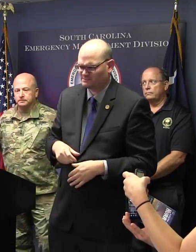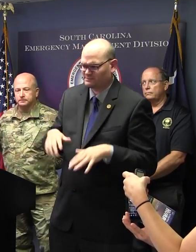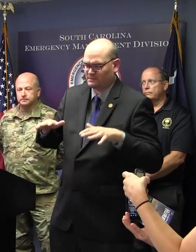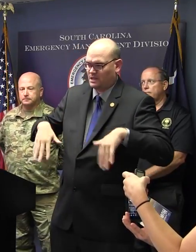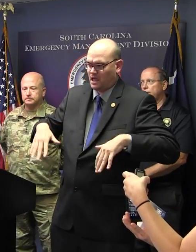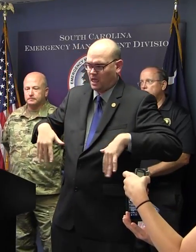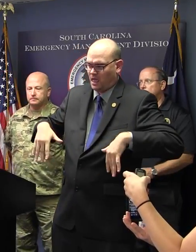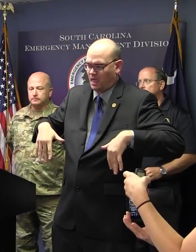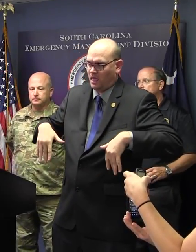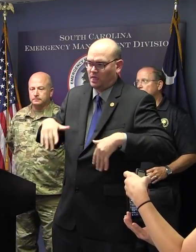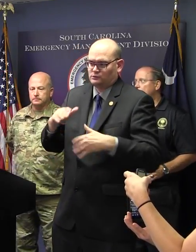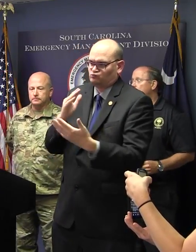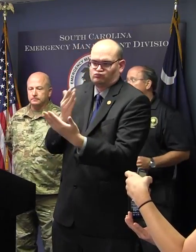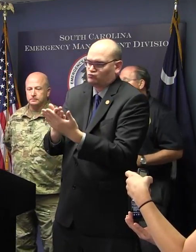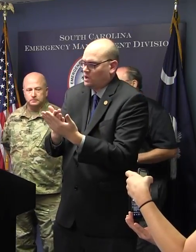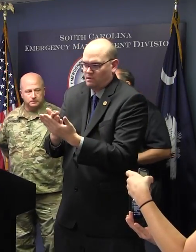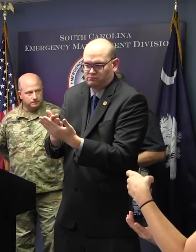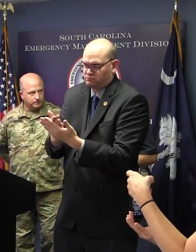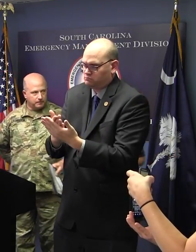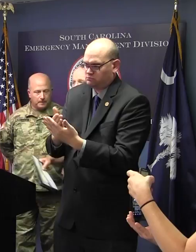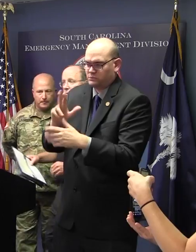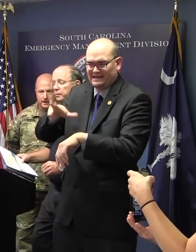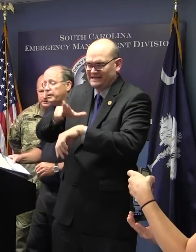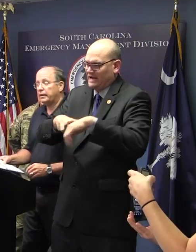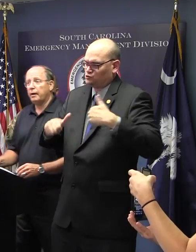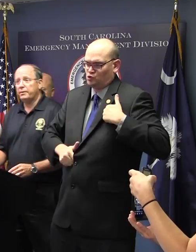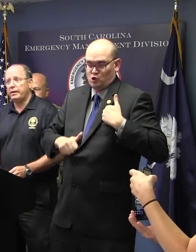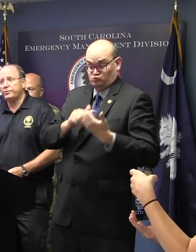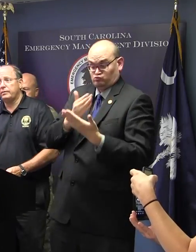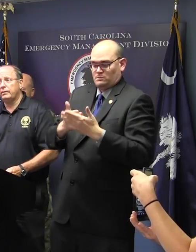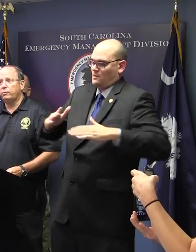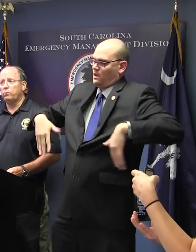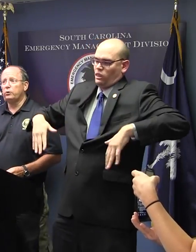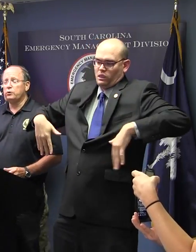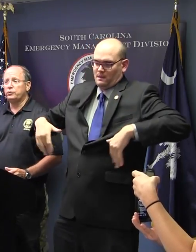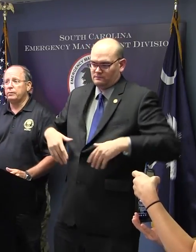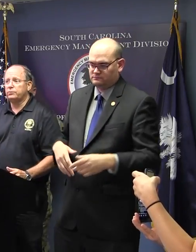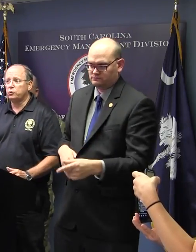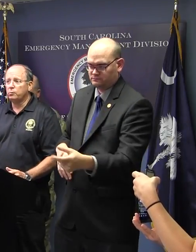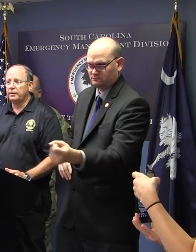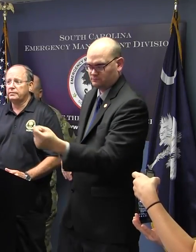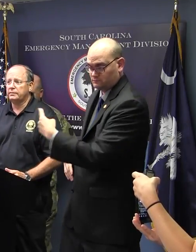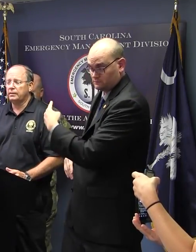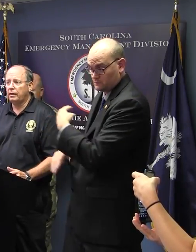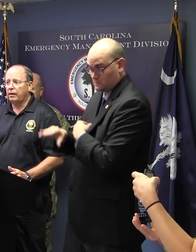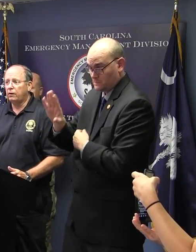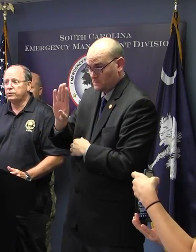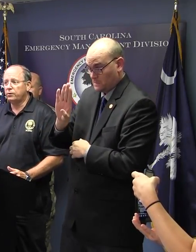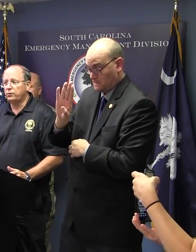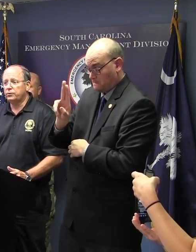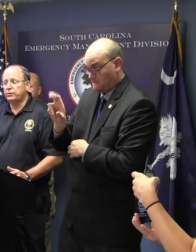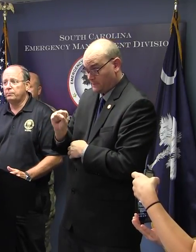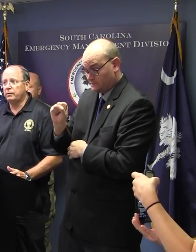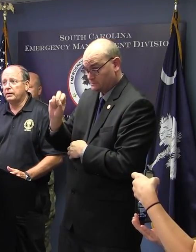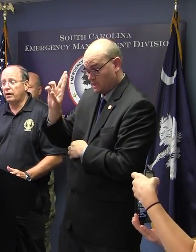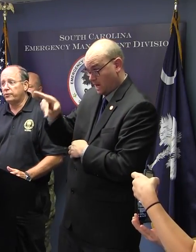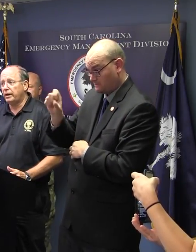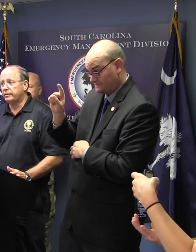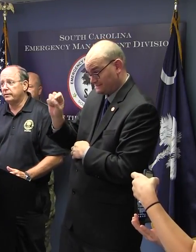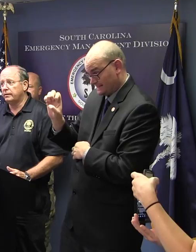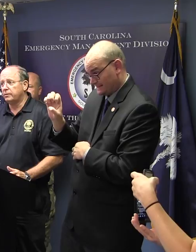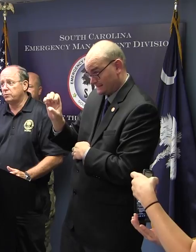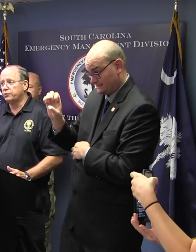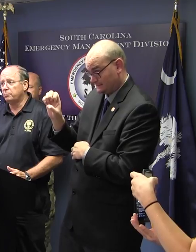again from the upstate? It's going to be a combination. We will use some school buses. Also use some